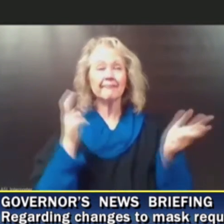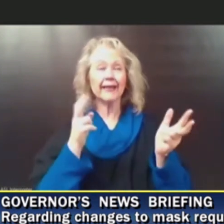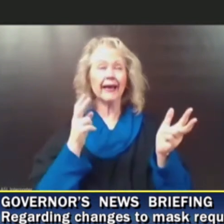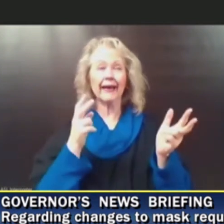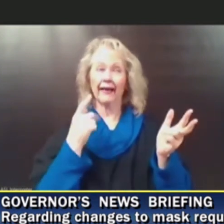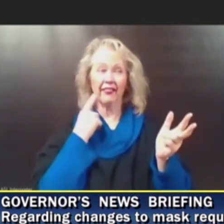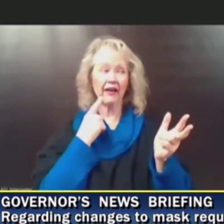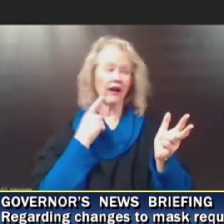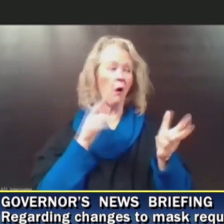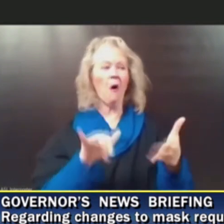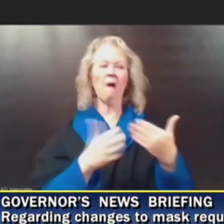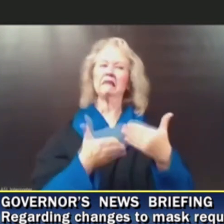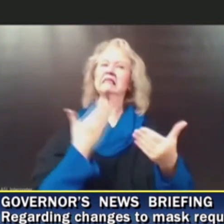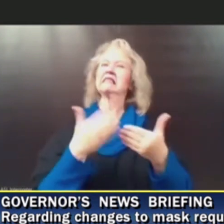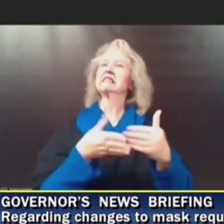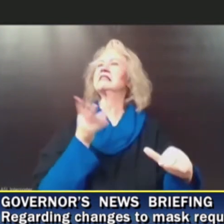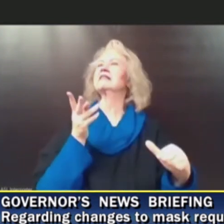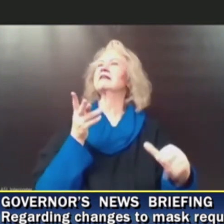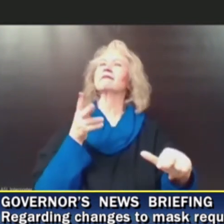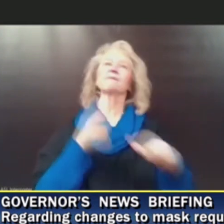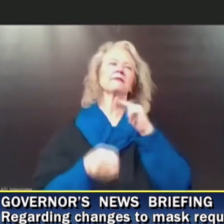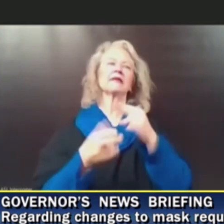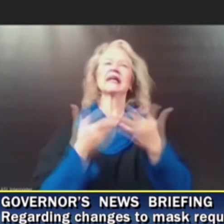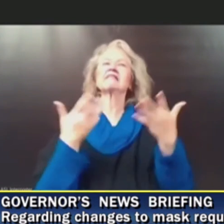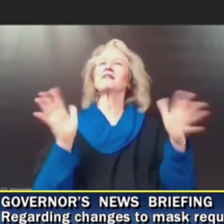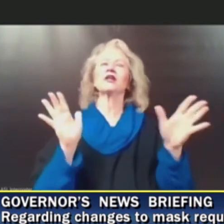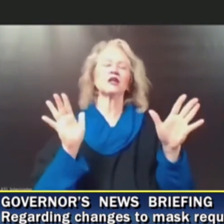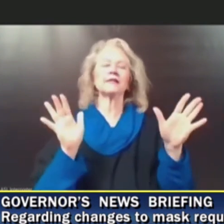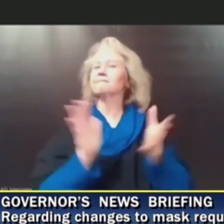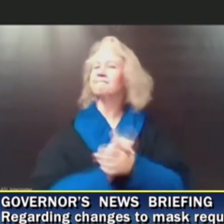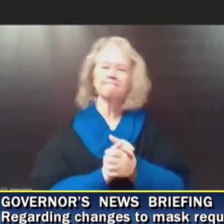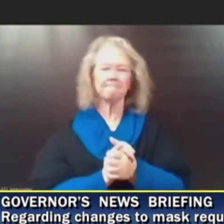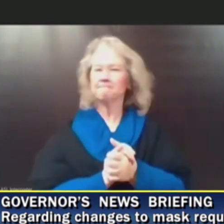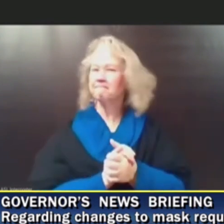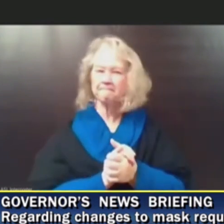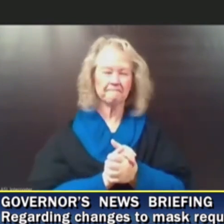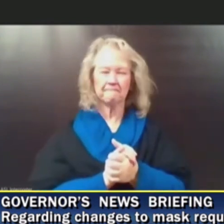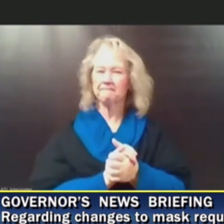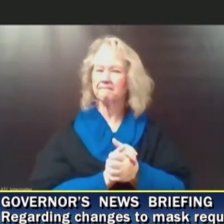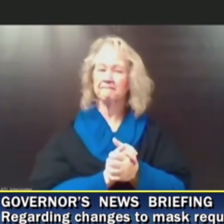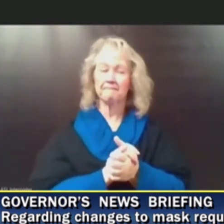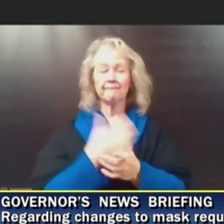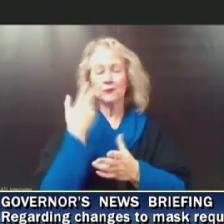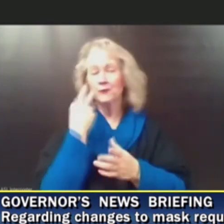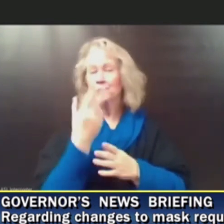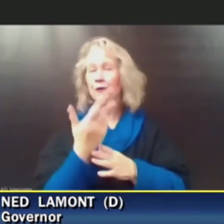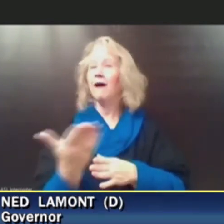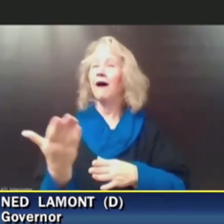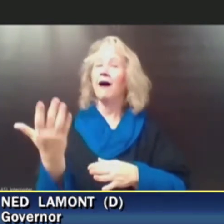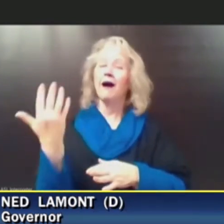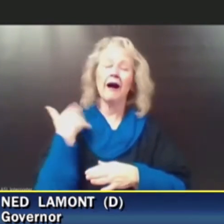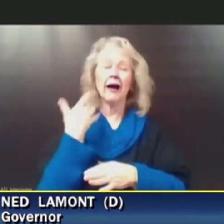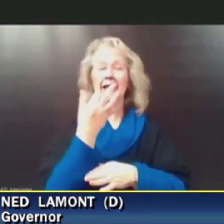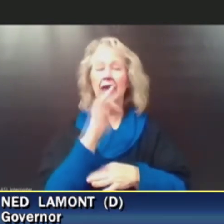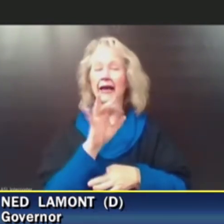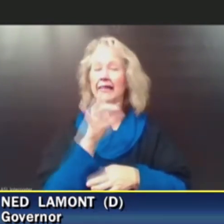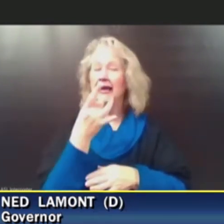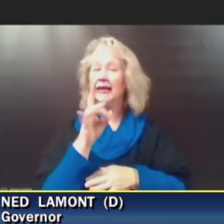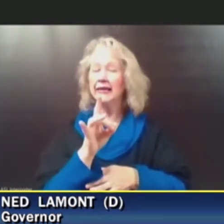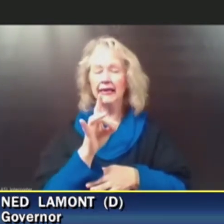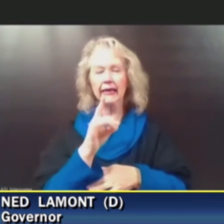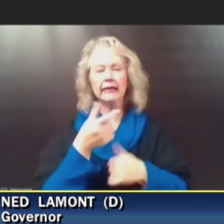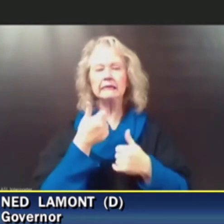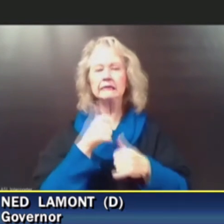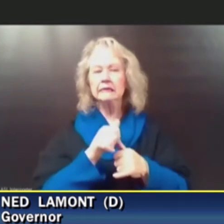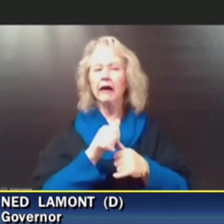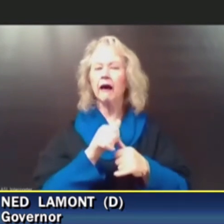VE day, we're done. That's not the way it's going to work. If you saw 1918 and others, they're going to be increasing ripples. And